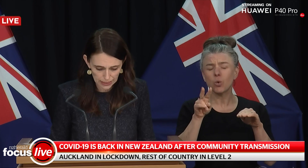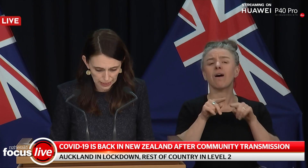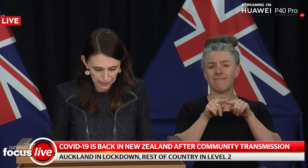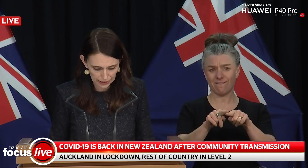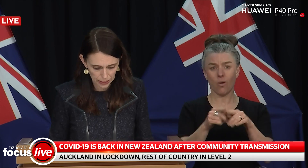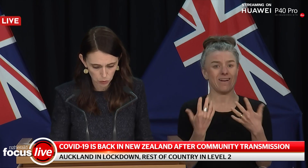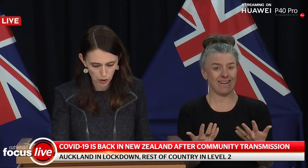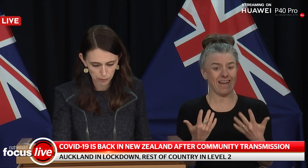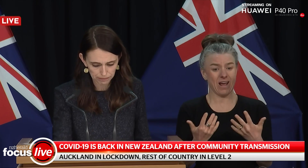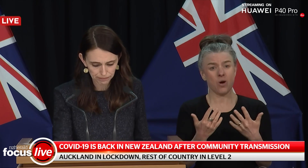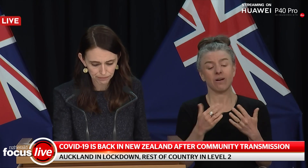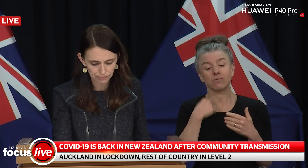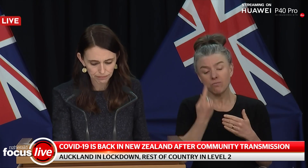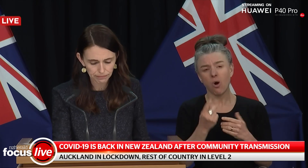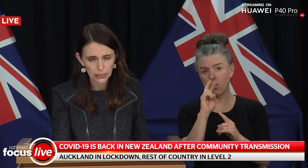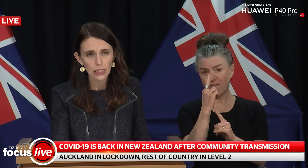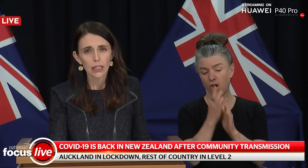applies again as well.